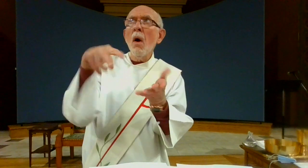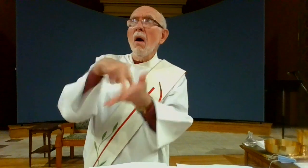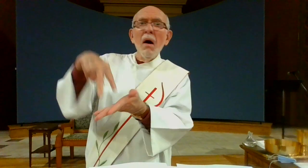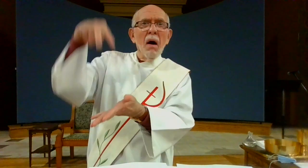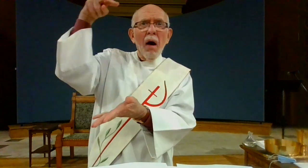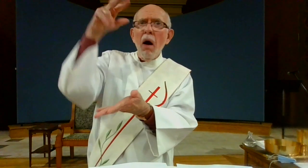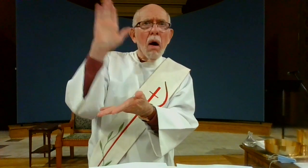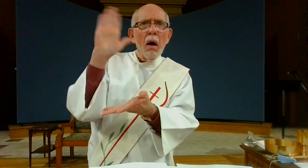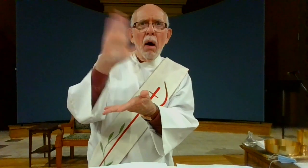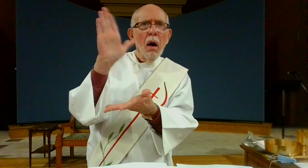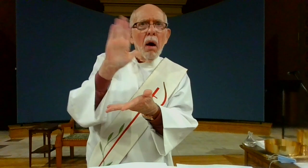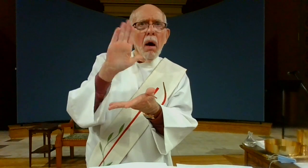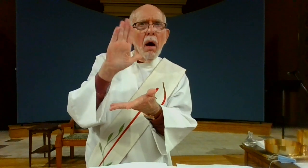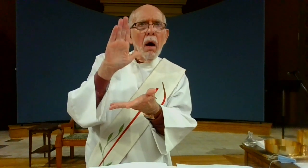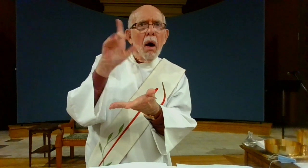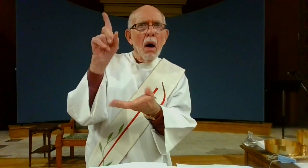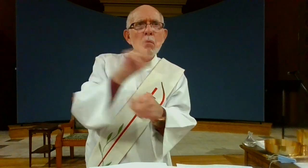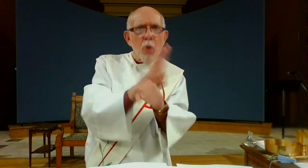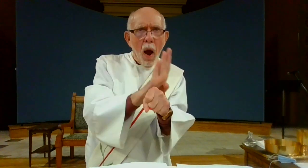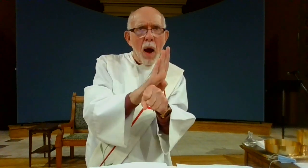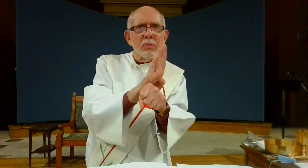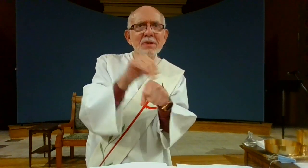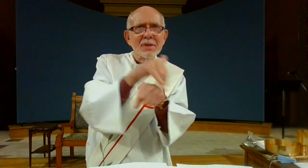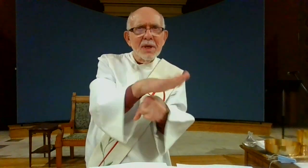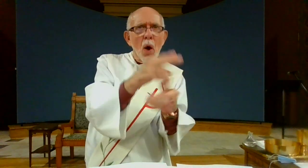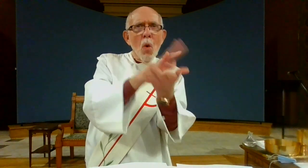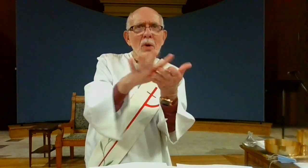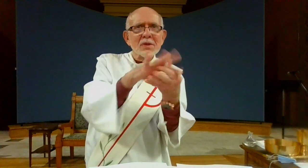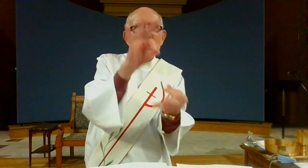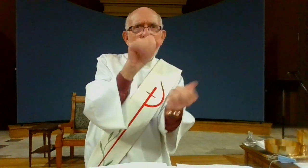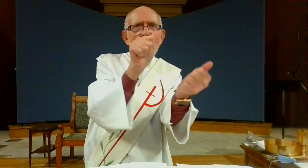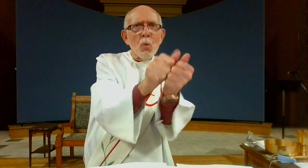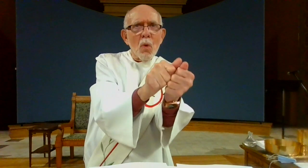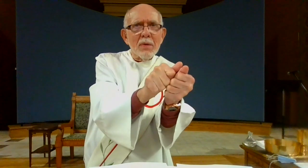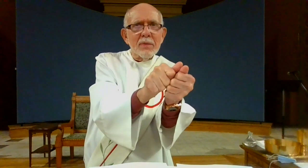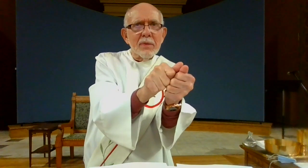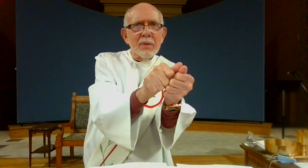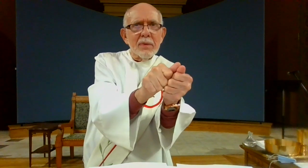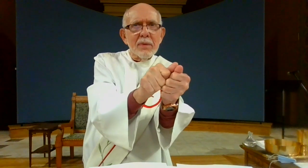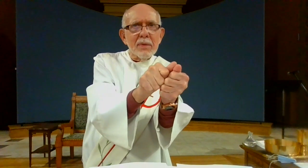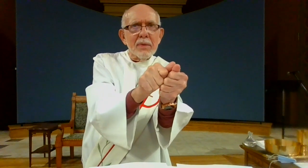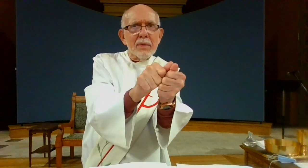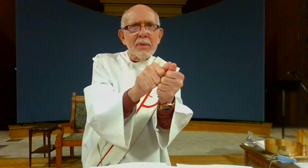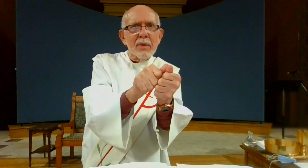he didn't leave the twelve to be alone by themselves as he ascended he promised to send the holy spirit to be with him